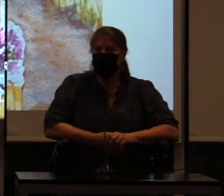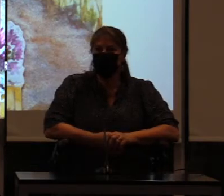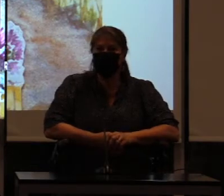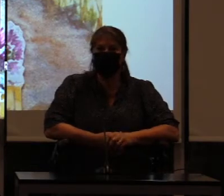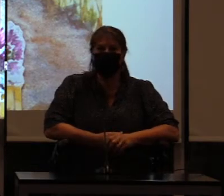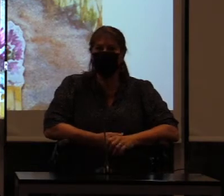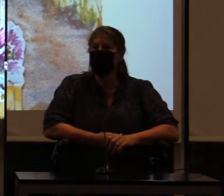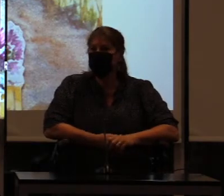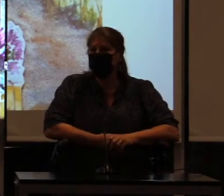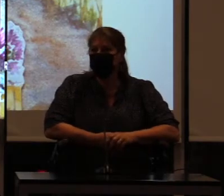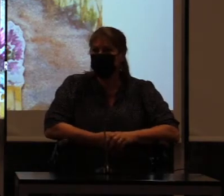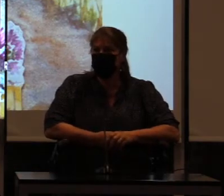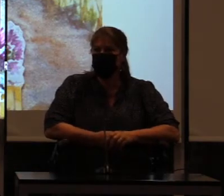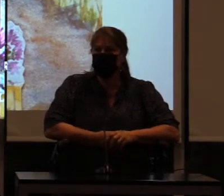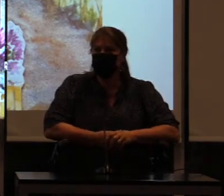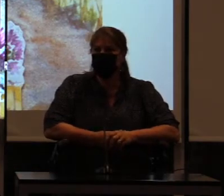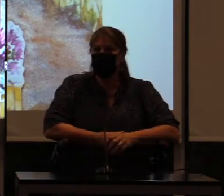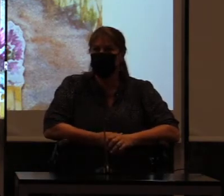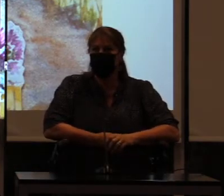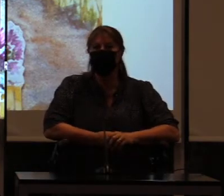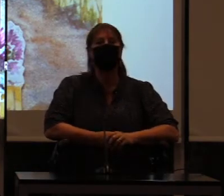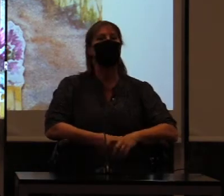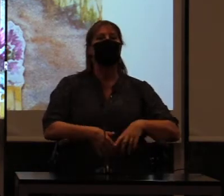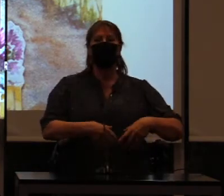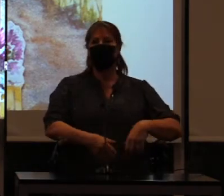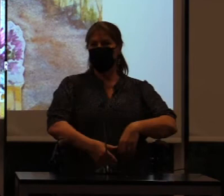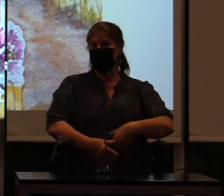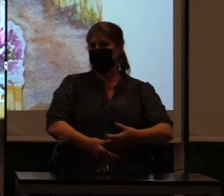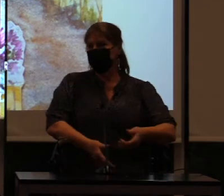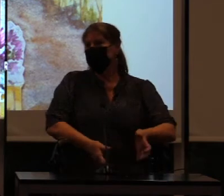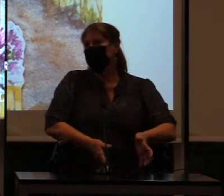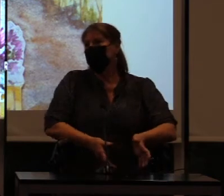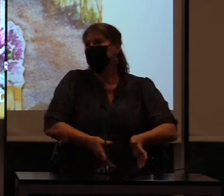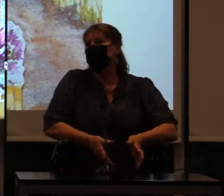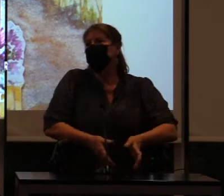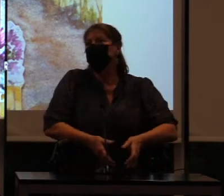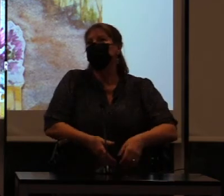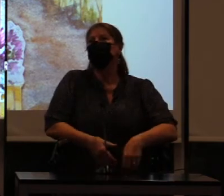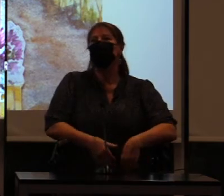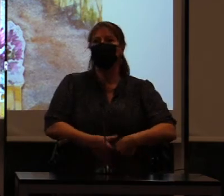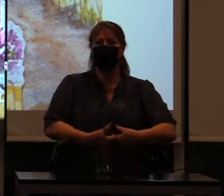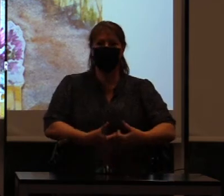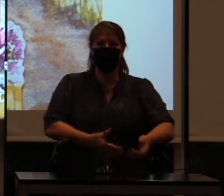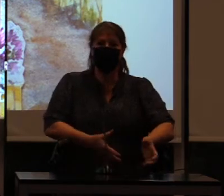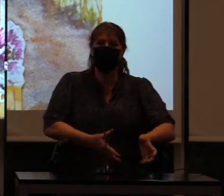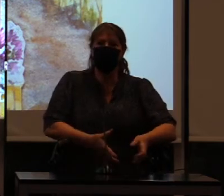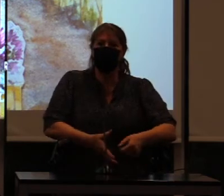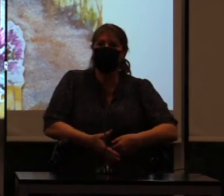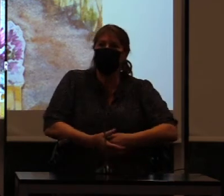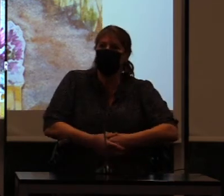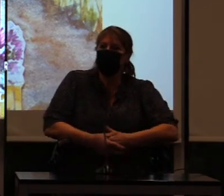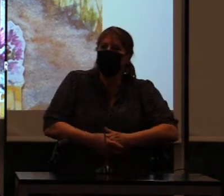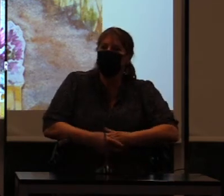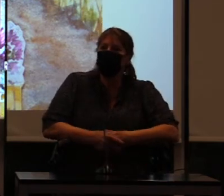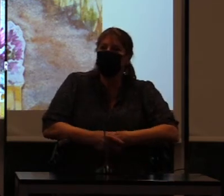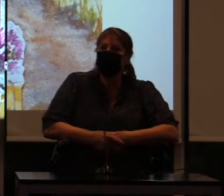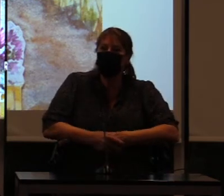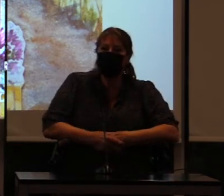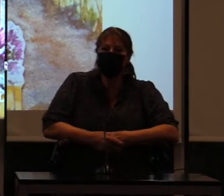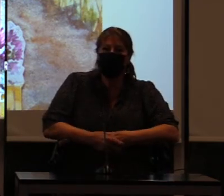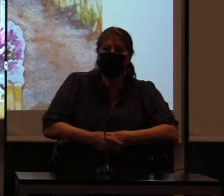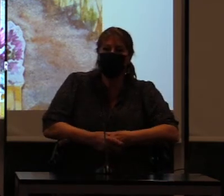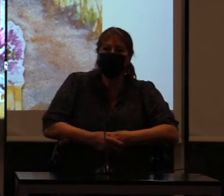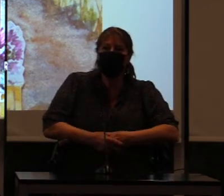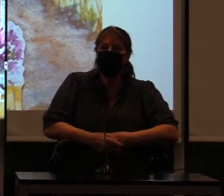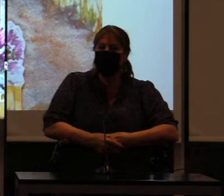enriching experience all around. You watch yourself grow and develop, you watch other people grow and develop. Well,